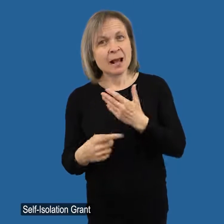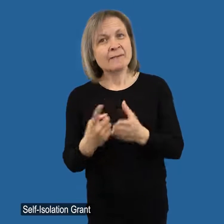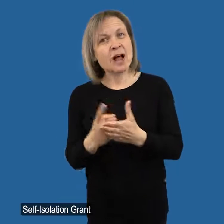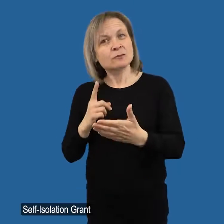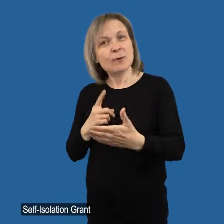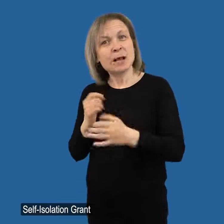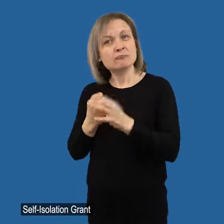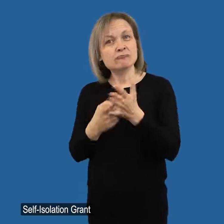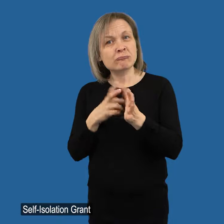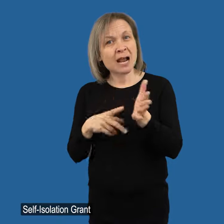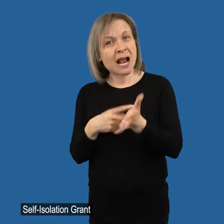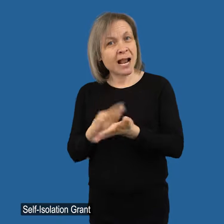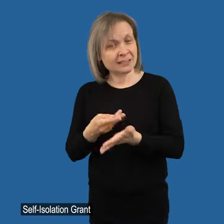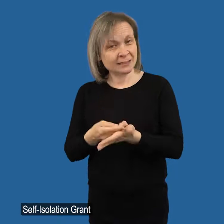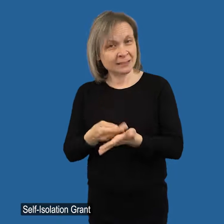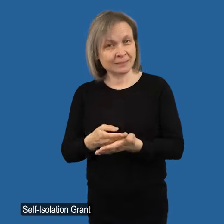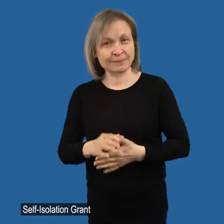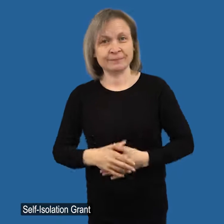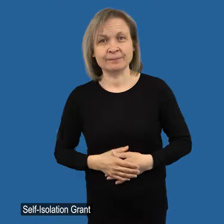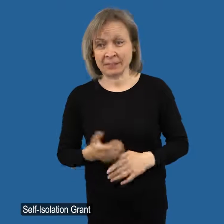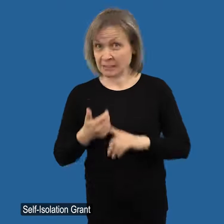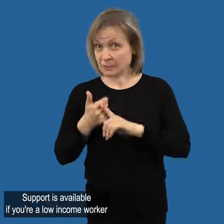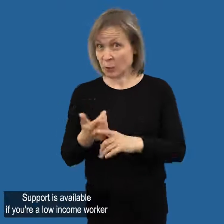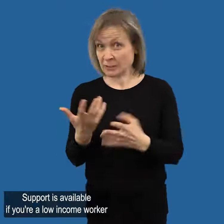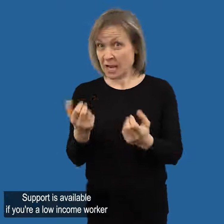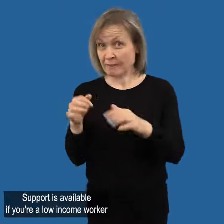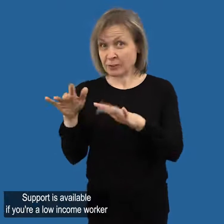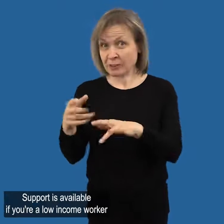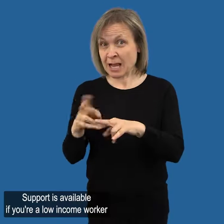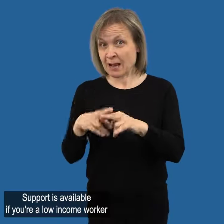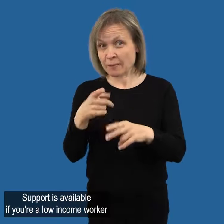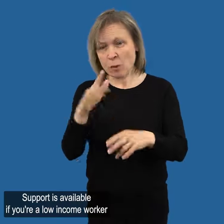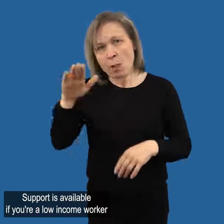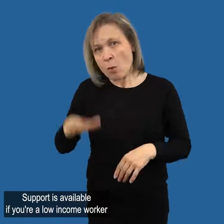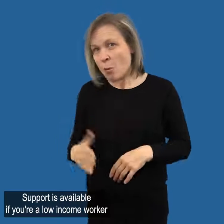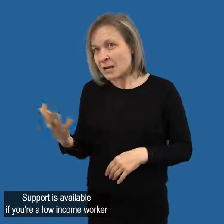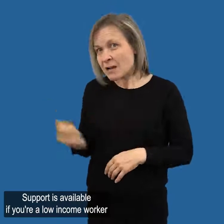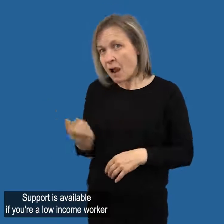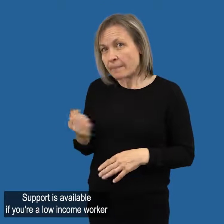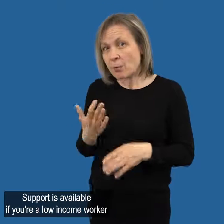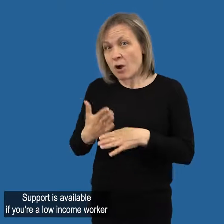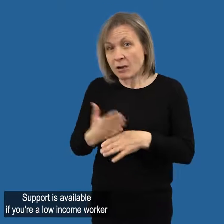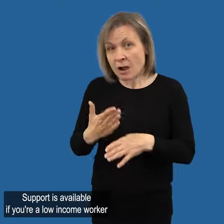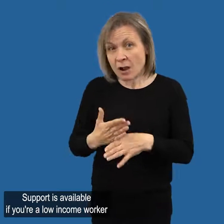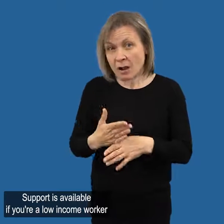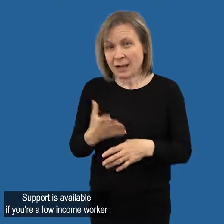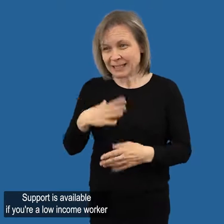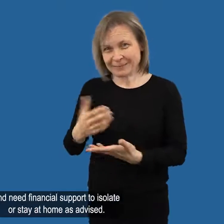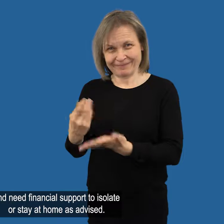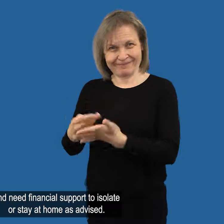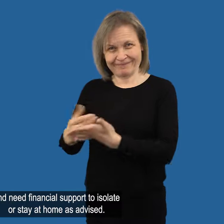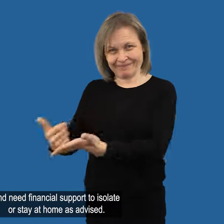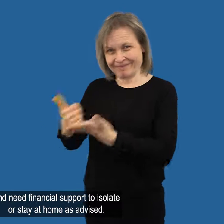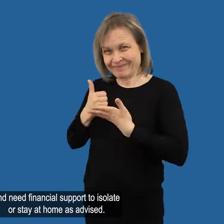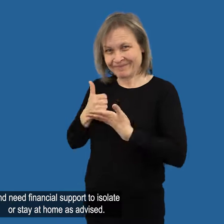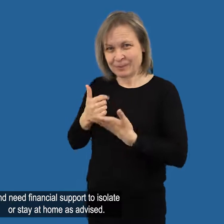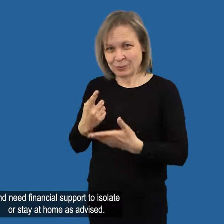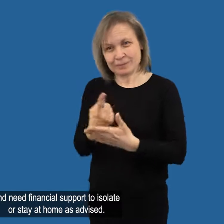Self-isolation grant Support is available if you're a low-income worker and need financial support to isolate